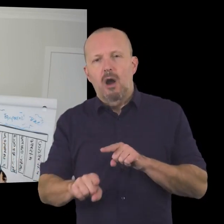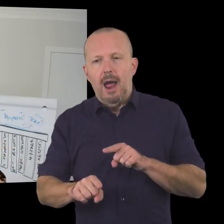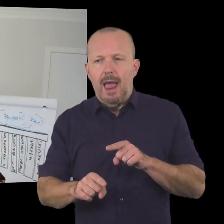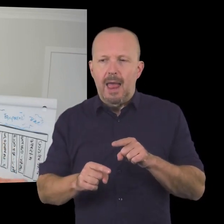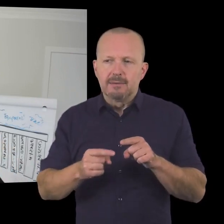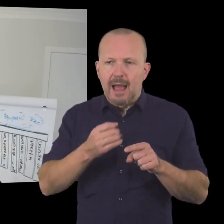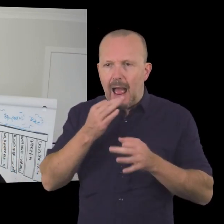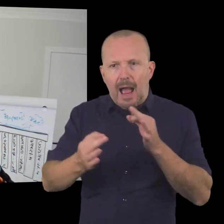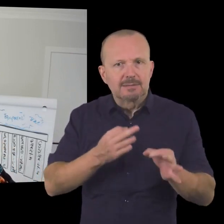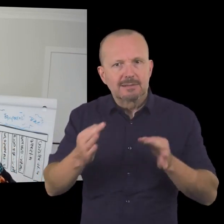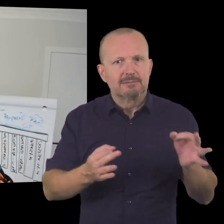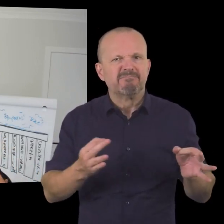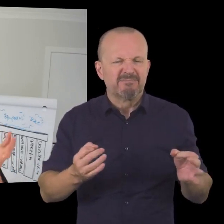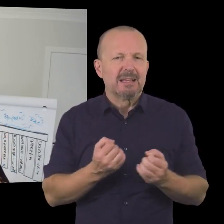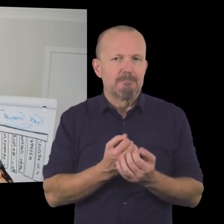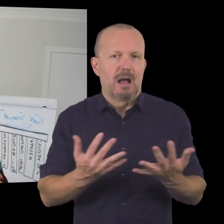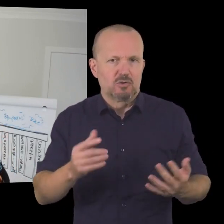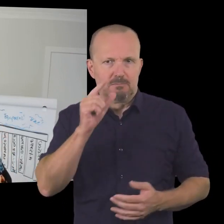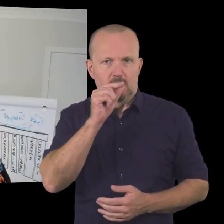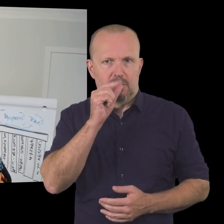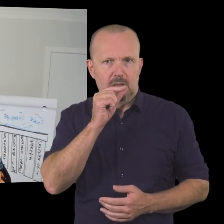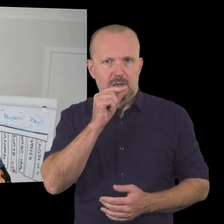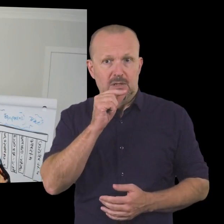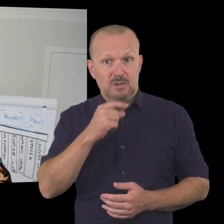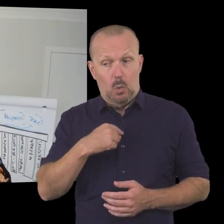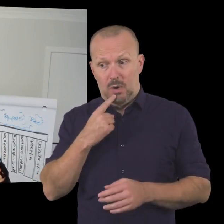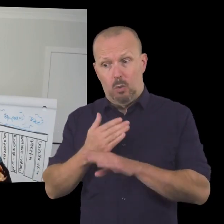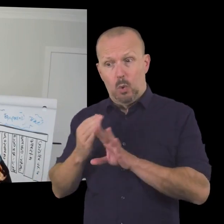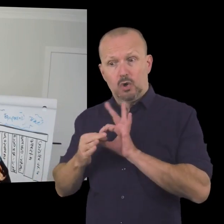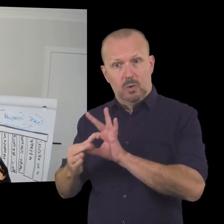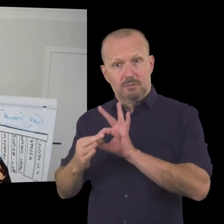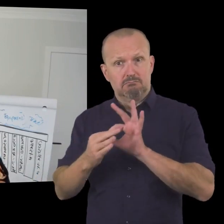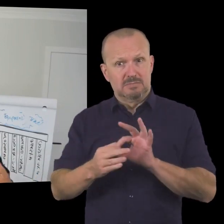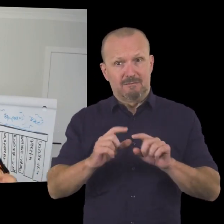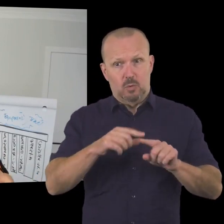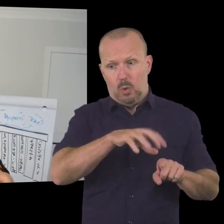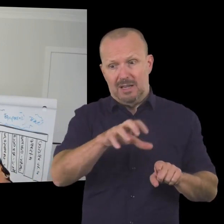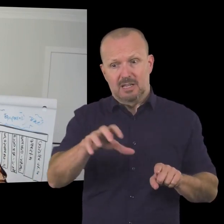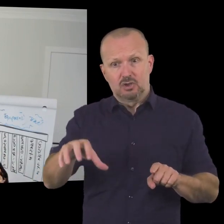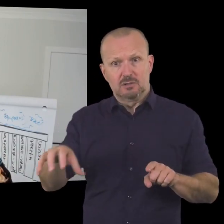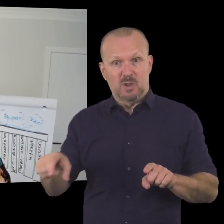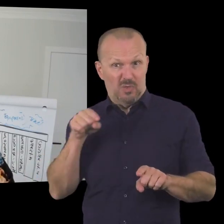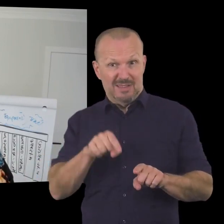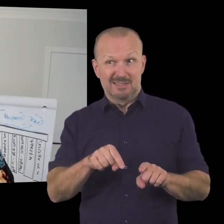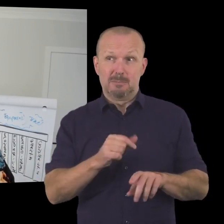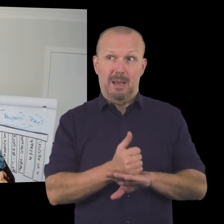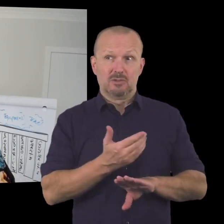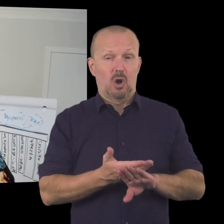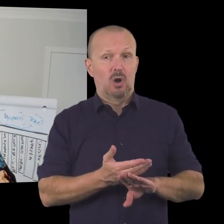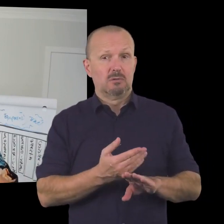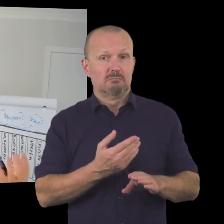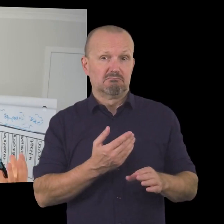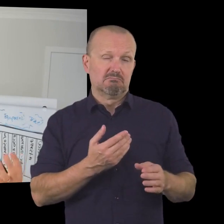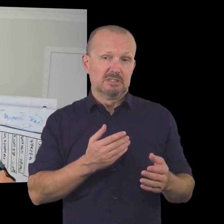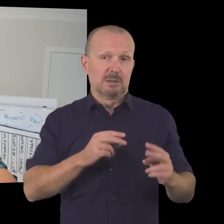so we do a lot of research with all sorts of different organizations and this is actually some research that we did with our small businesses so